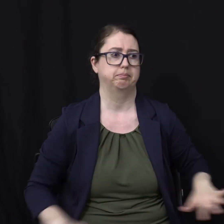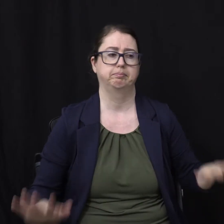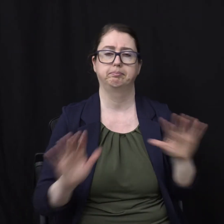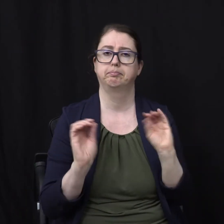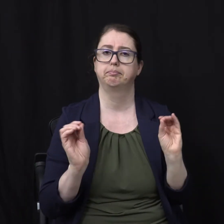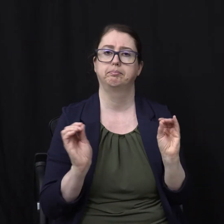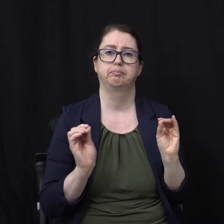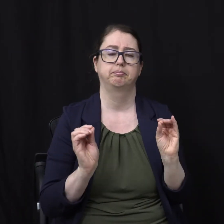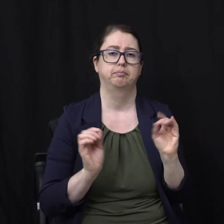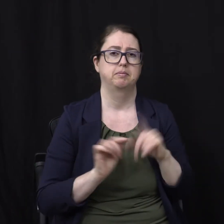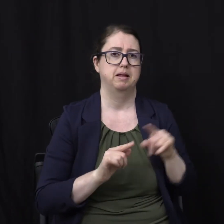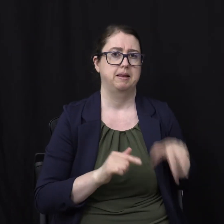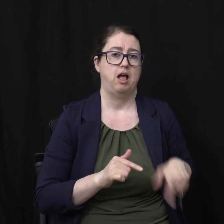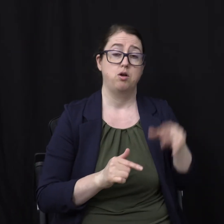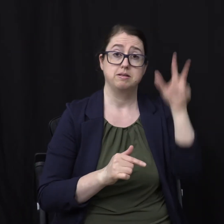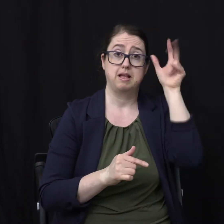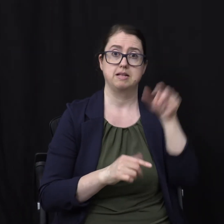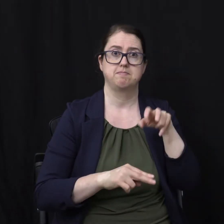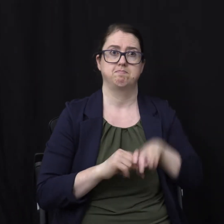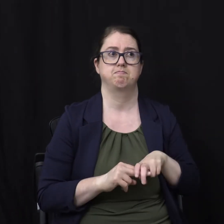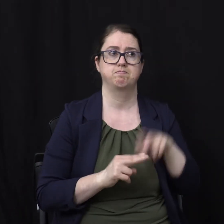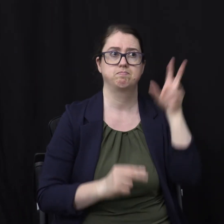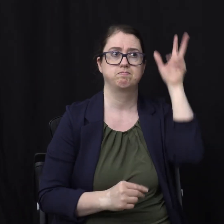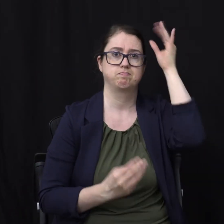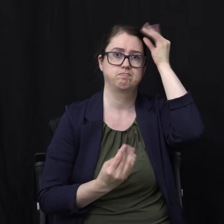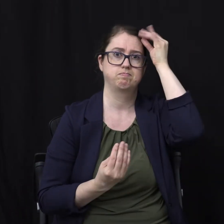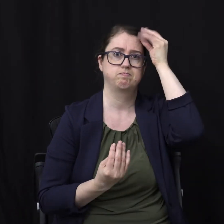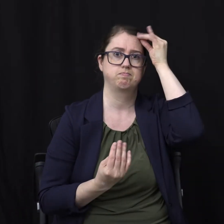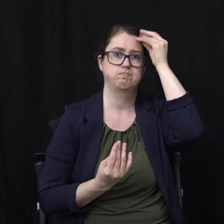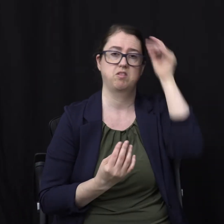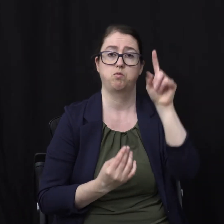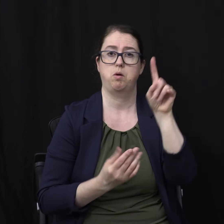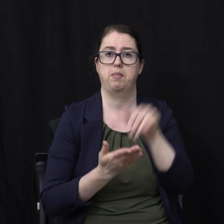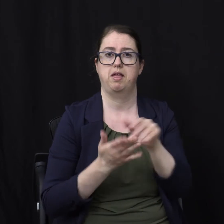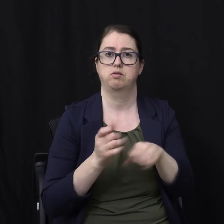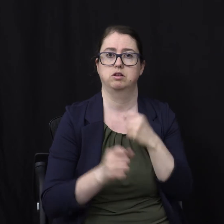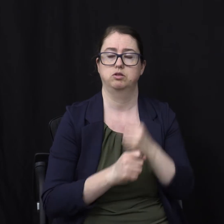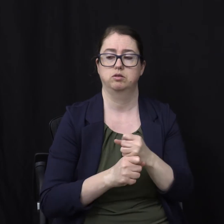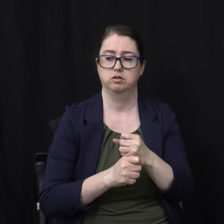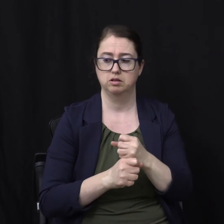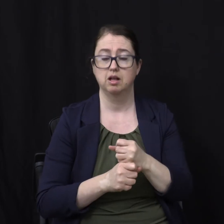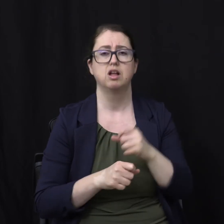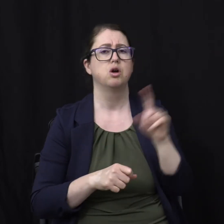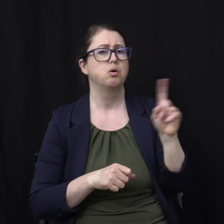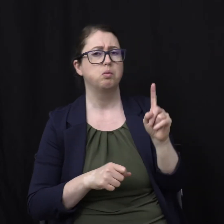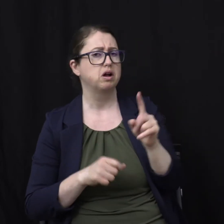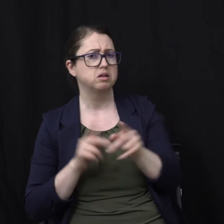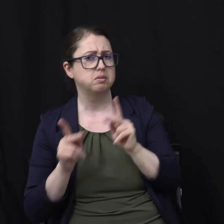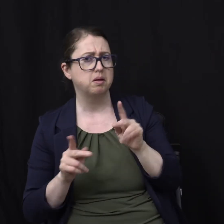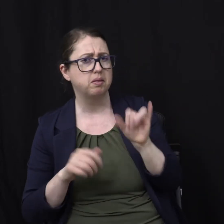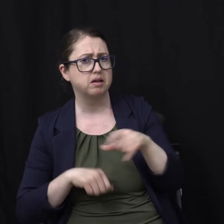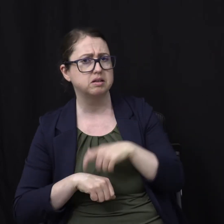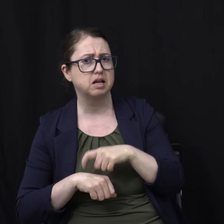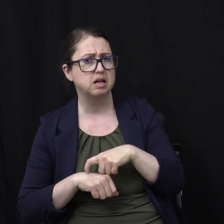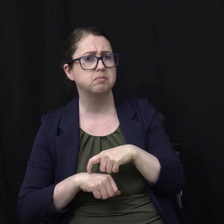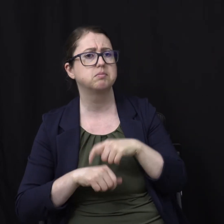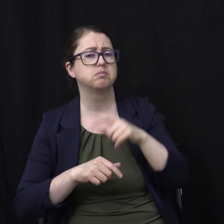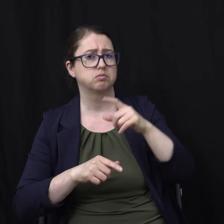where are we At this time As the righteous Let's read in verse 4 And I saw thrones And they sat upon them And judgment was given